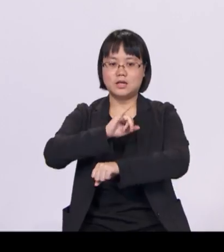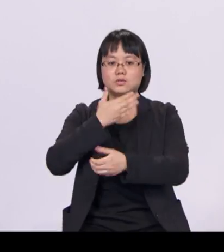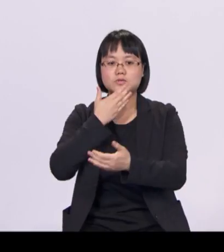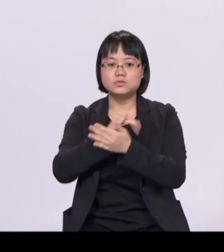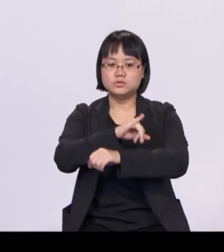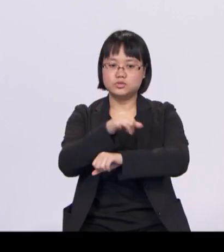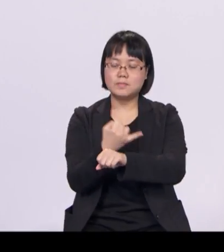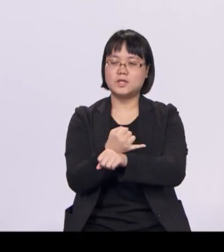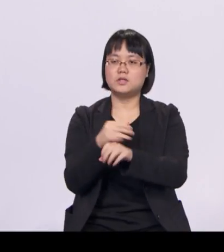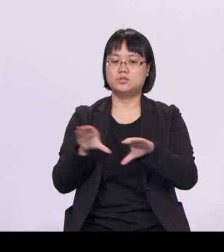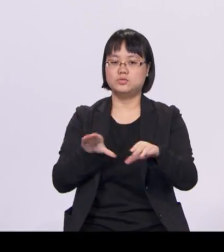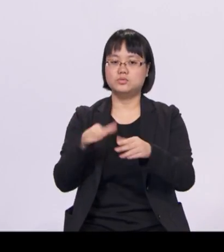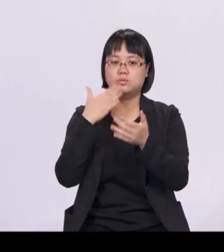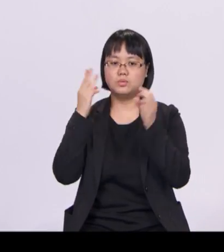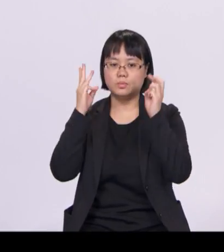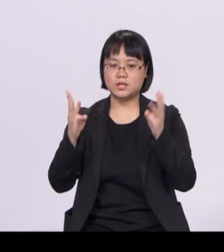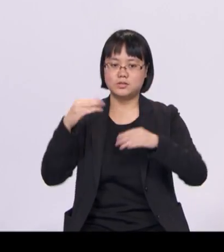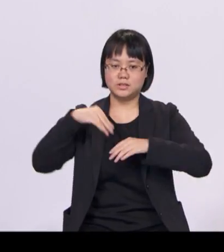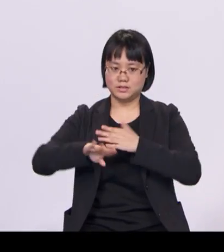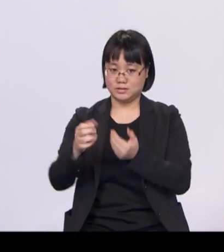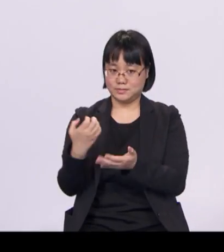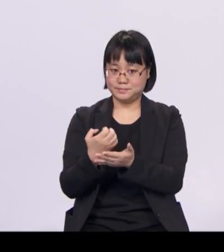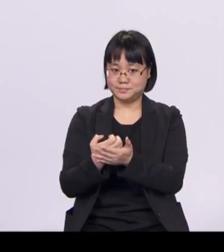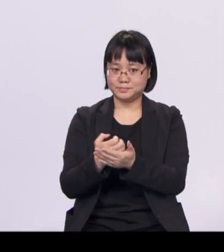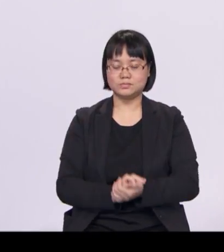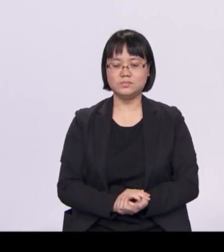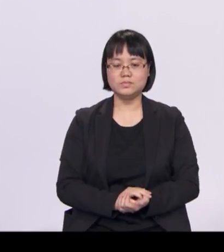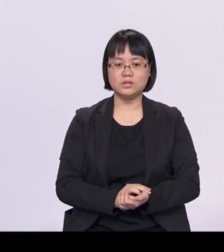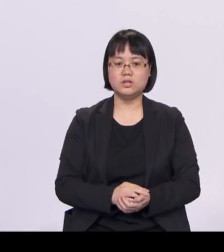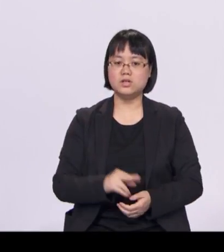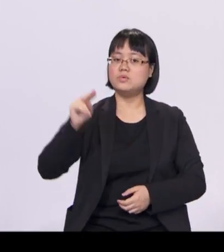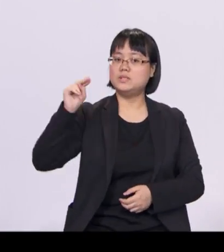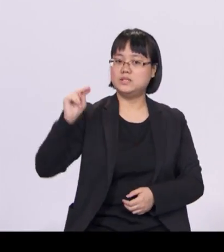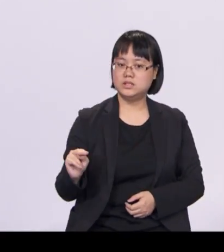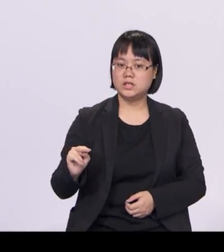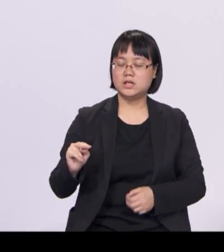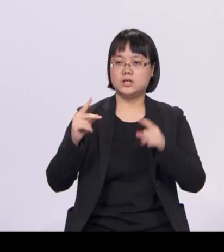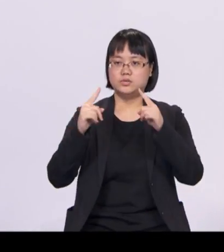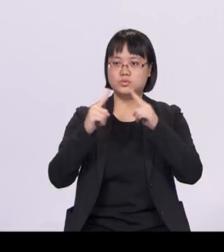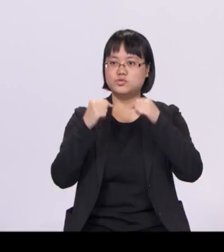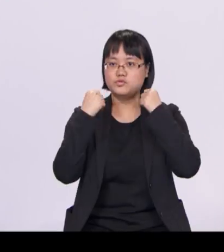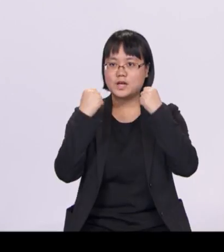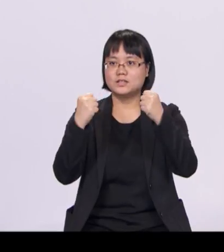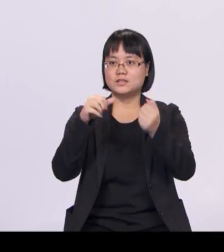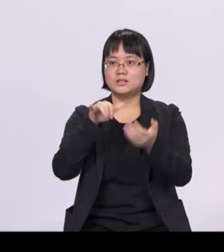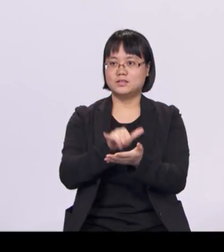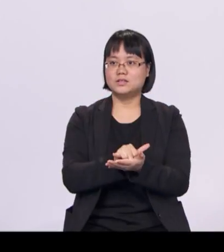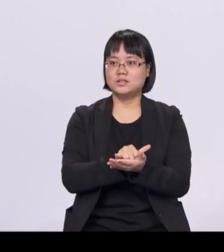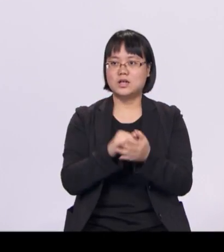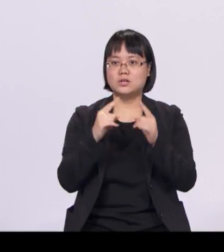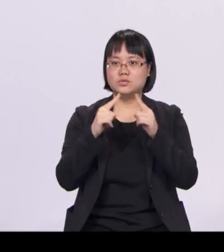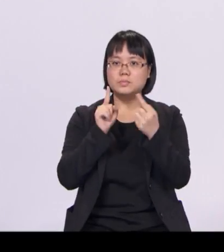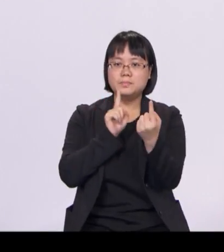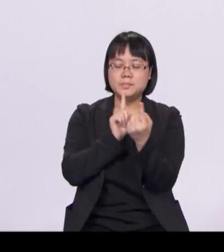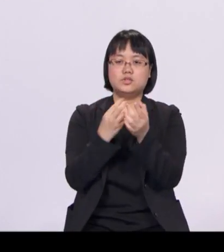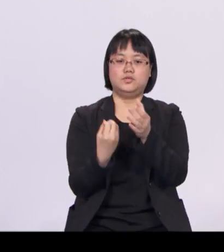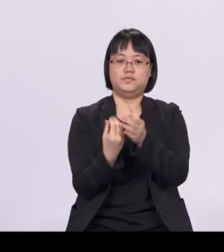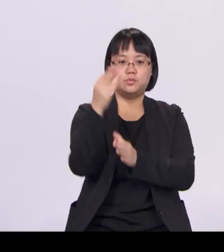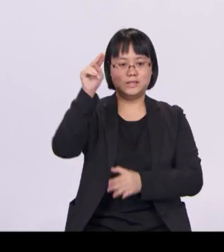Hence, there is a need to strengthen our fiscal footing, to meet these growing expenditure needs, and to prepare for any